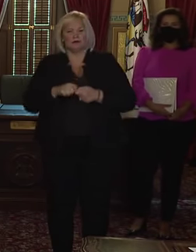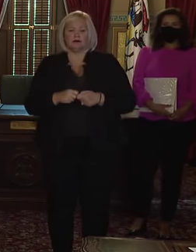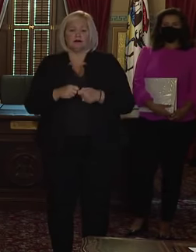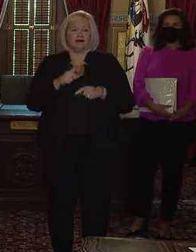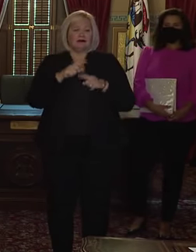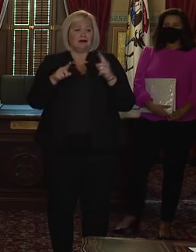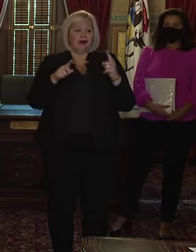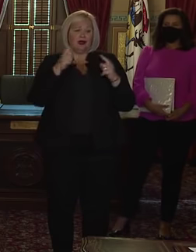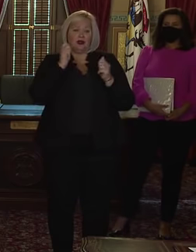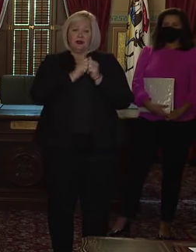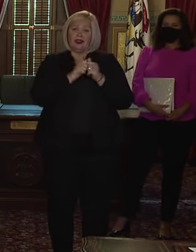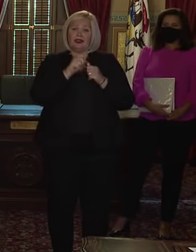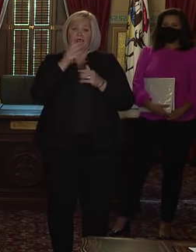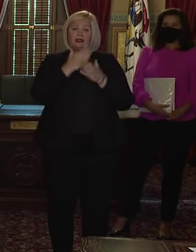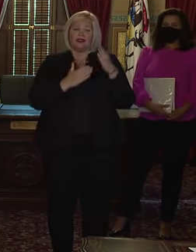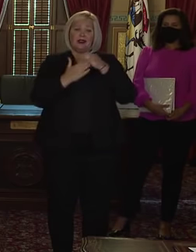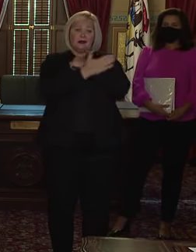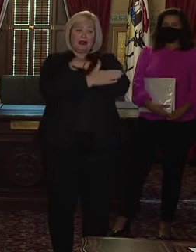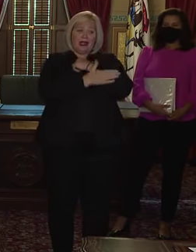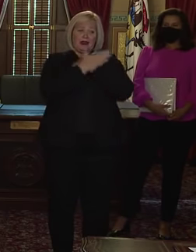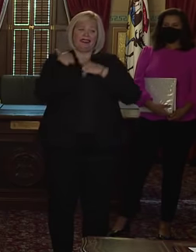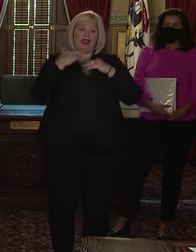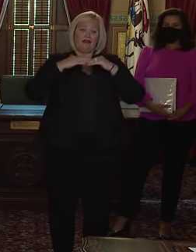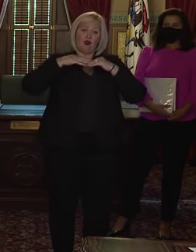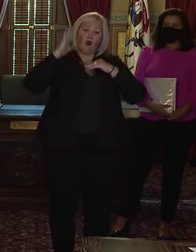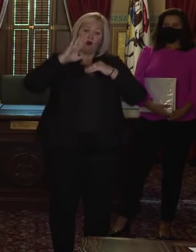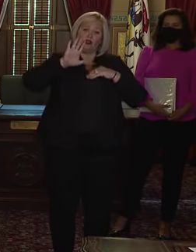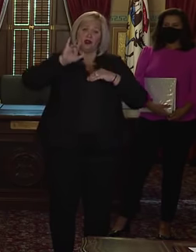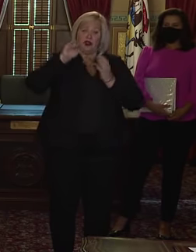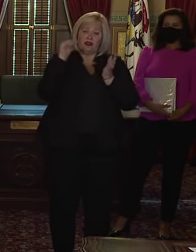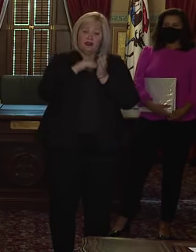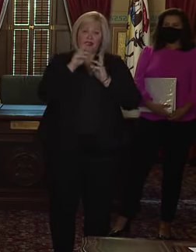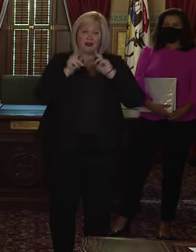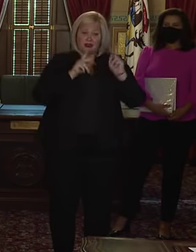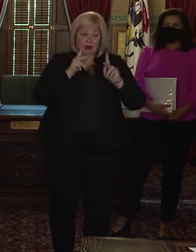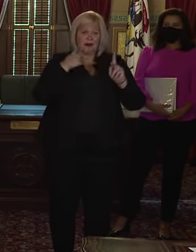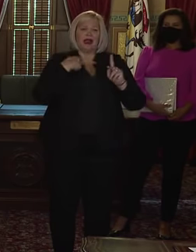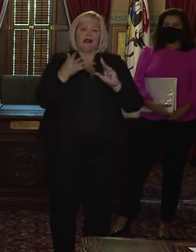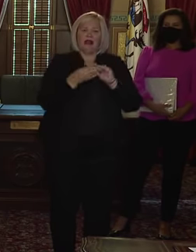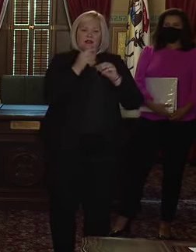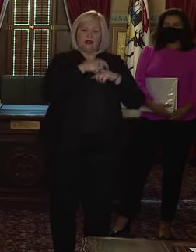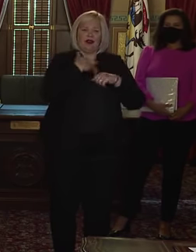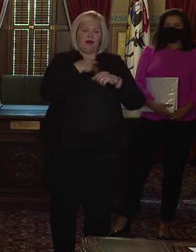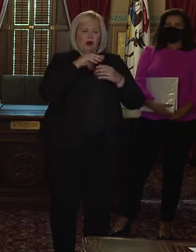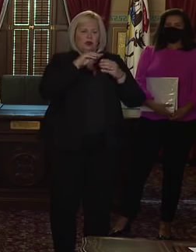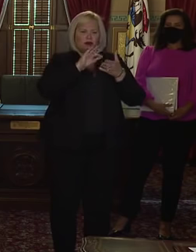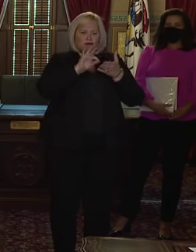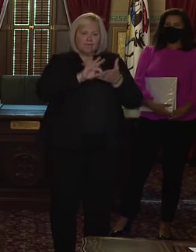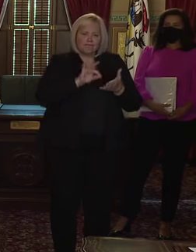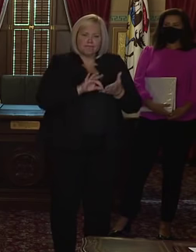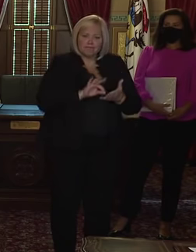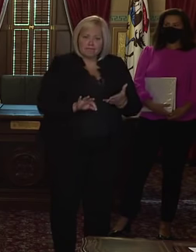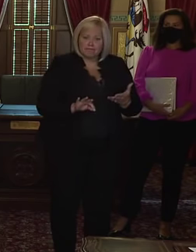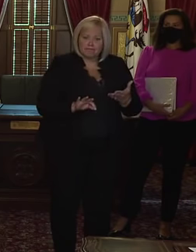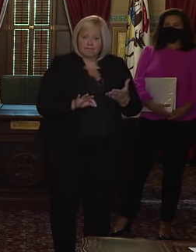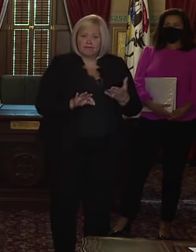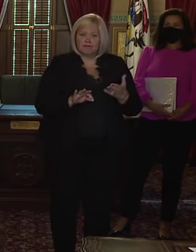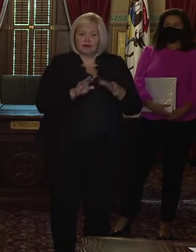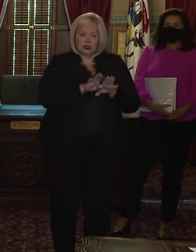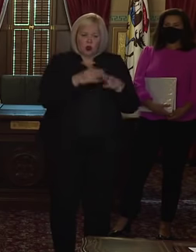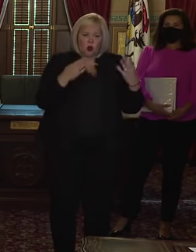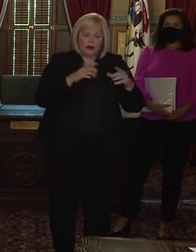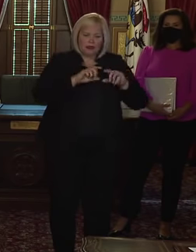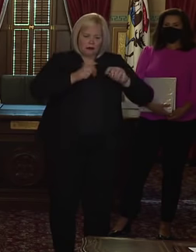,000 or more, the choice to, with additional record keeping and reporting, have 10 extra hours on the front end to open